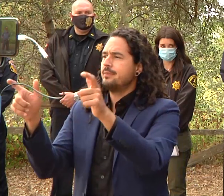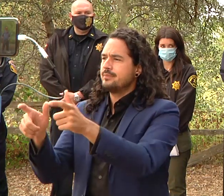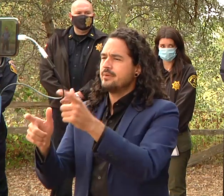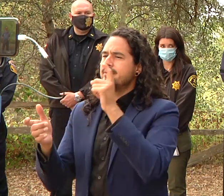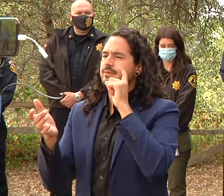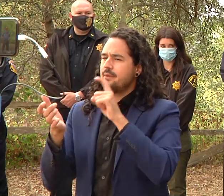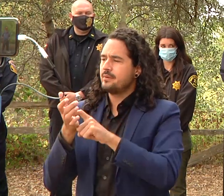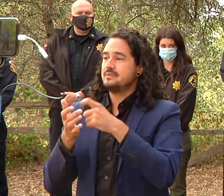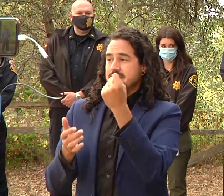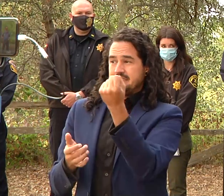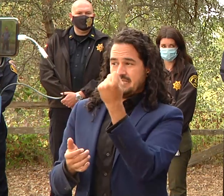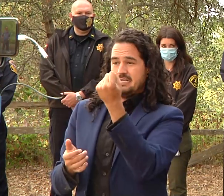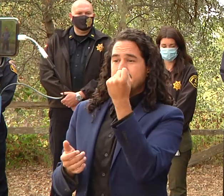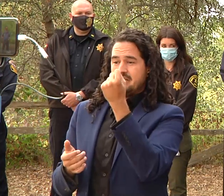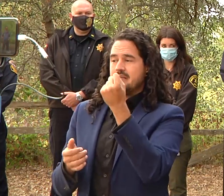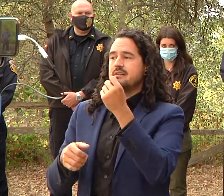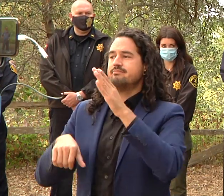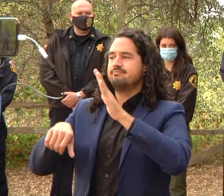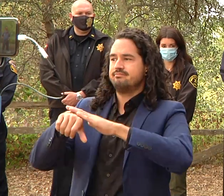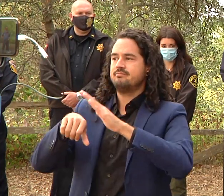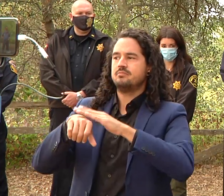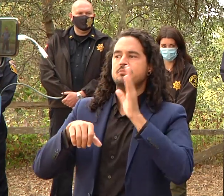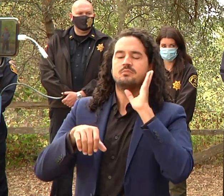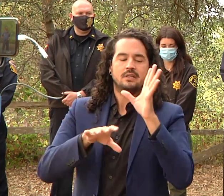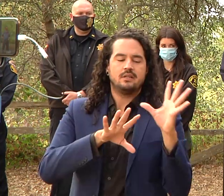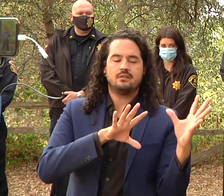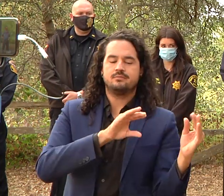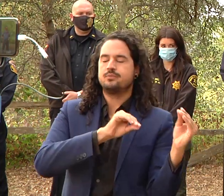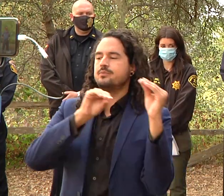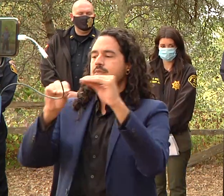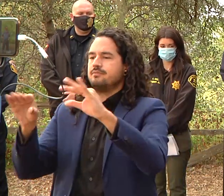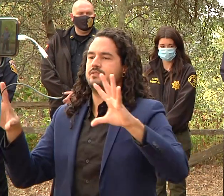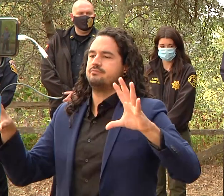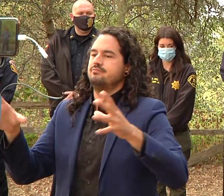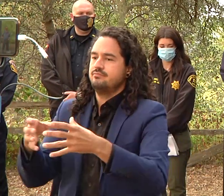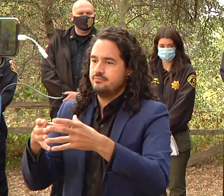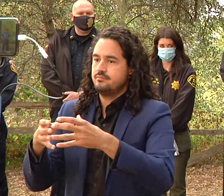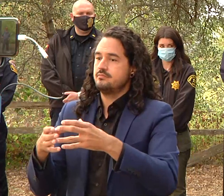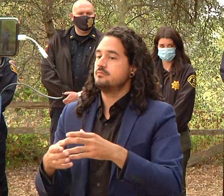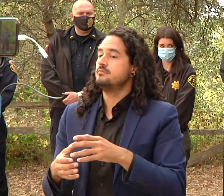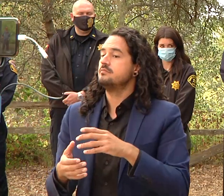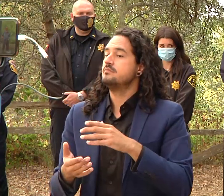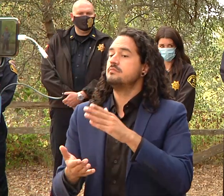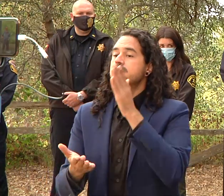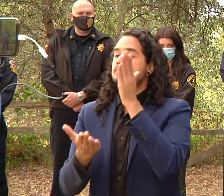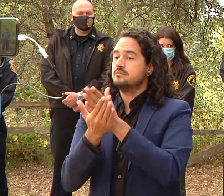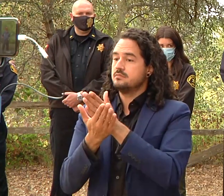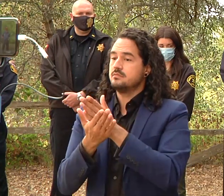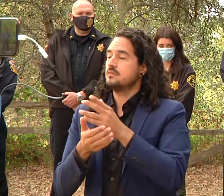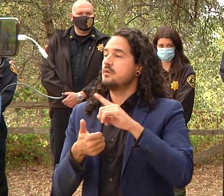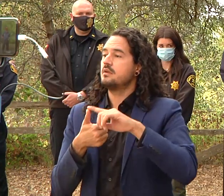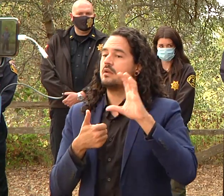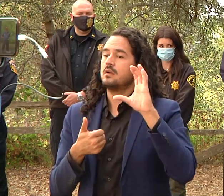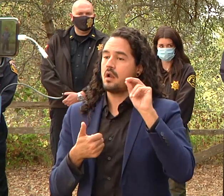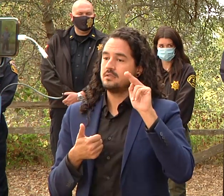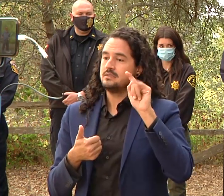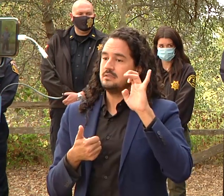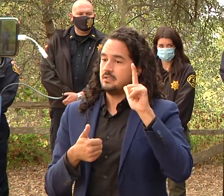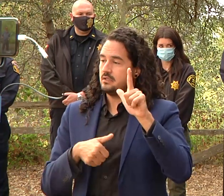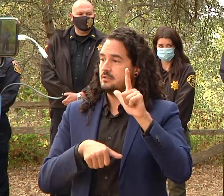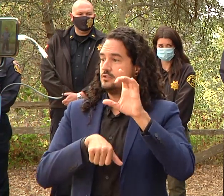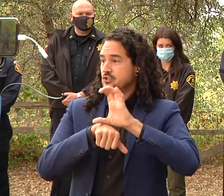down on tuesday uh the congregational church in soquel twin lakes church coastlands church and the santa cruz civic